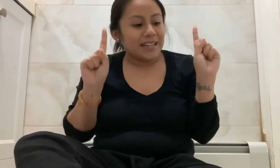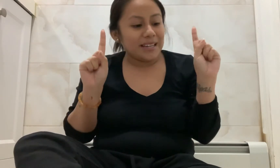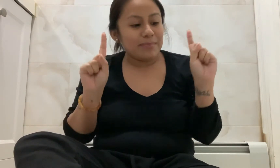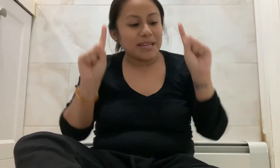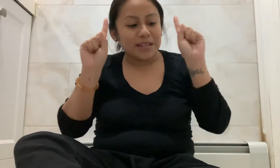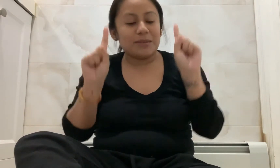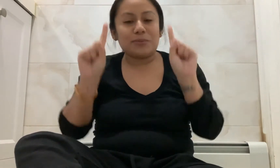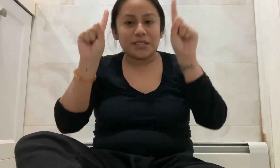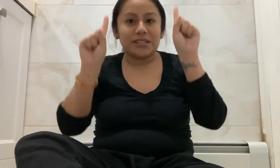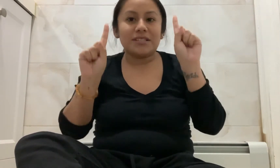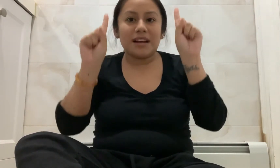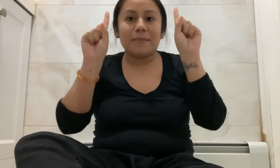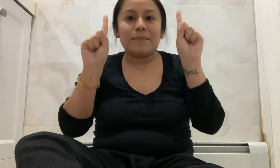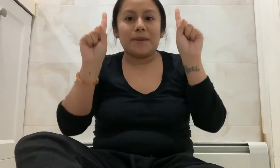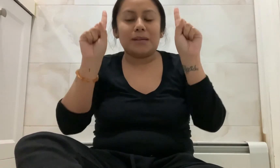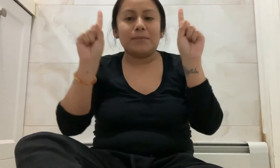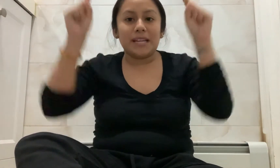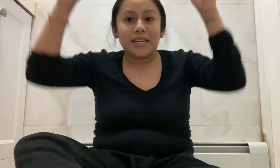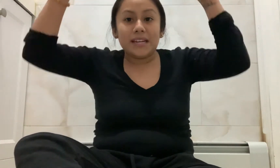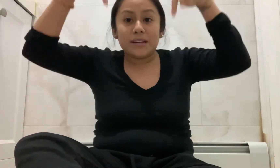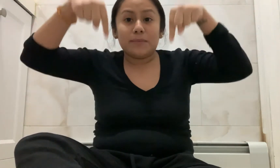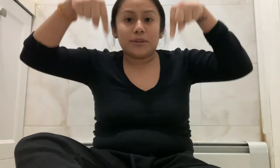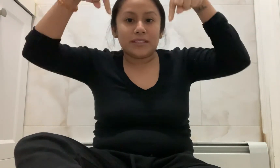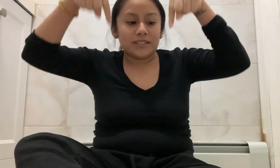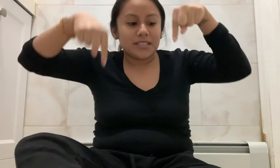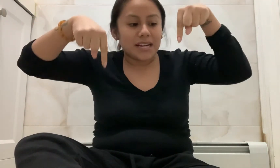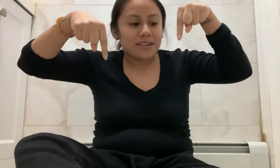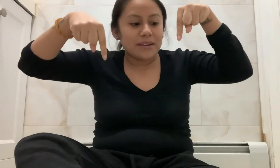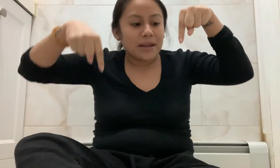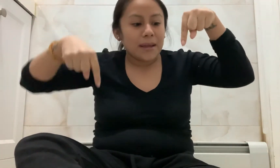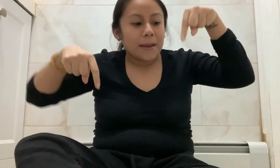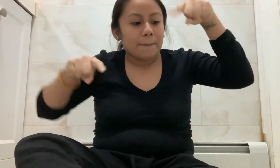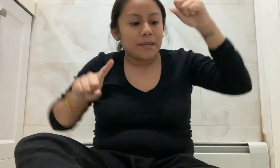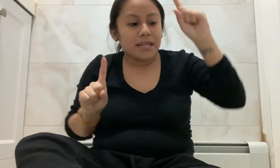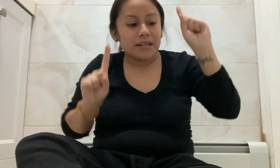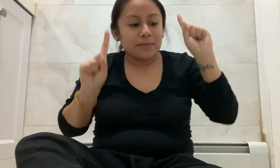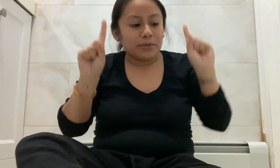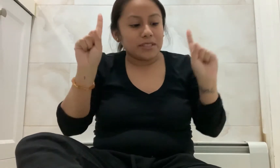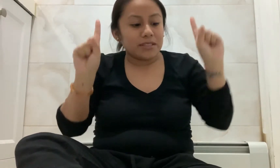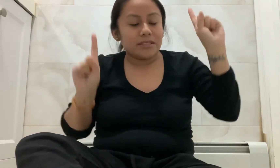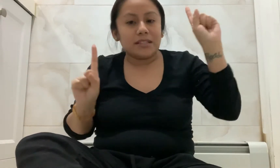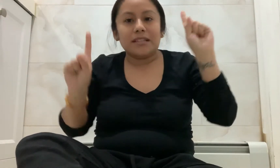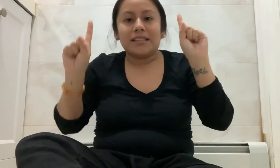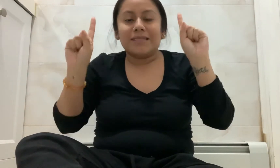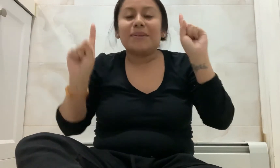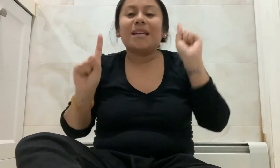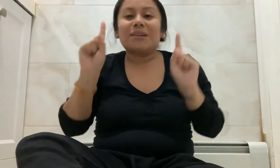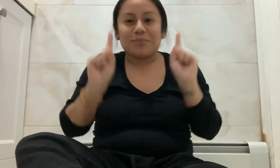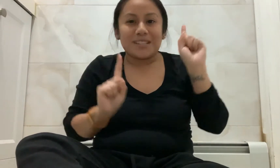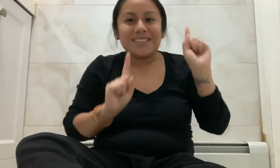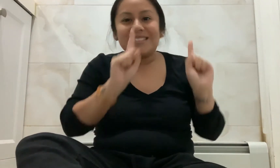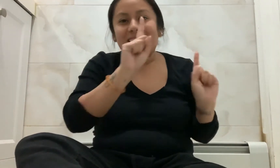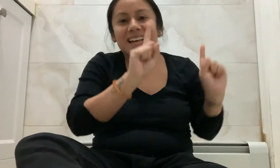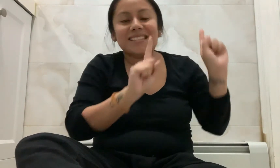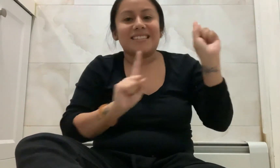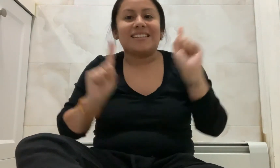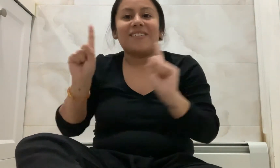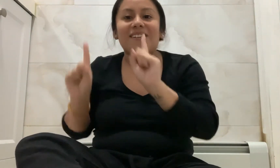Peter pointers up and Peter pointers down. Peter pointers dancing all